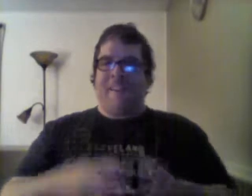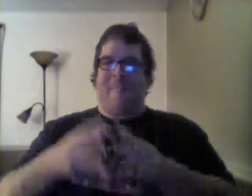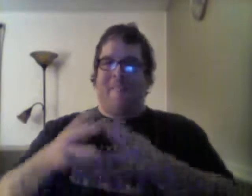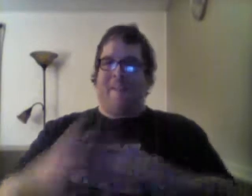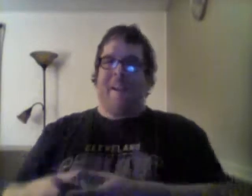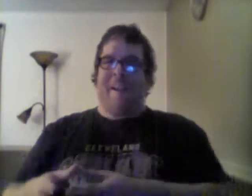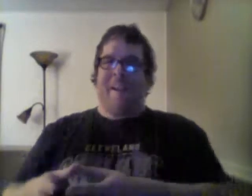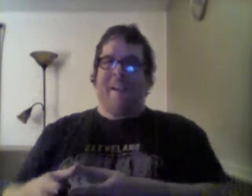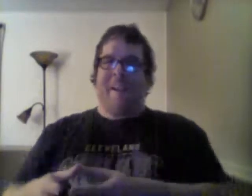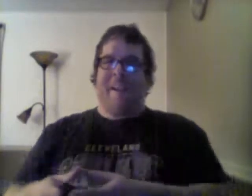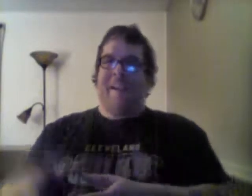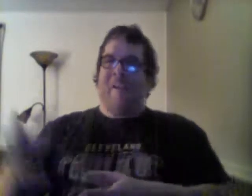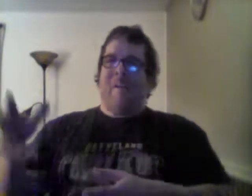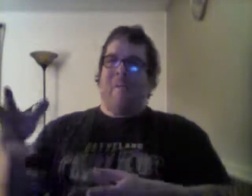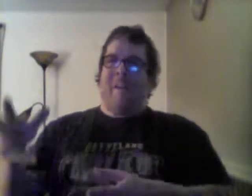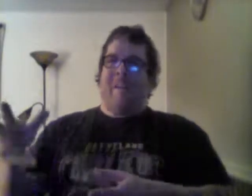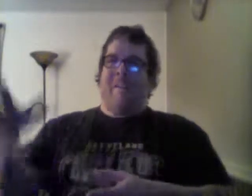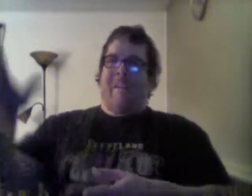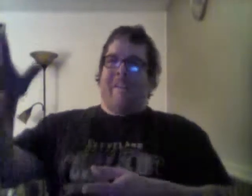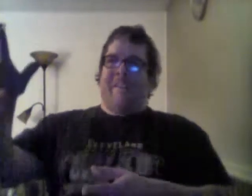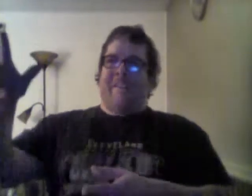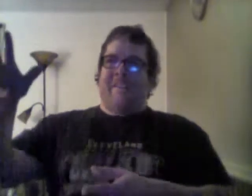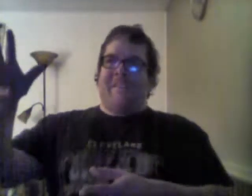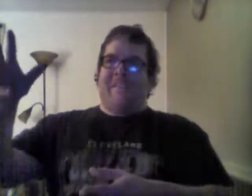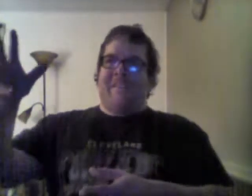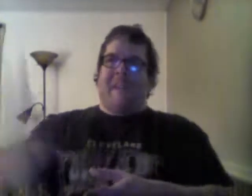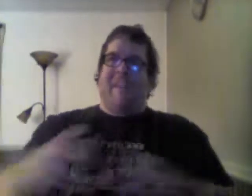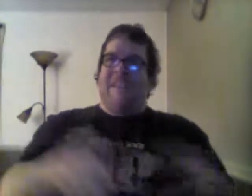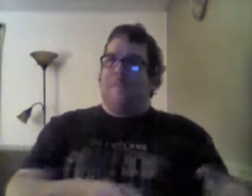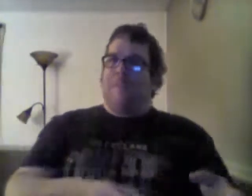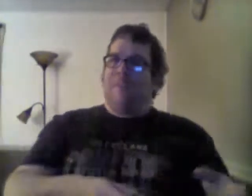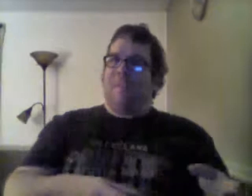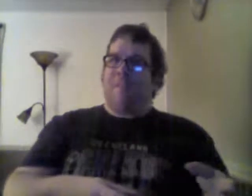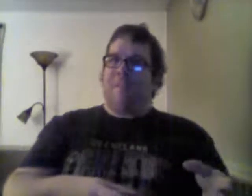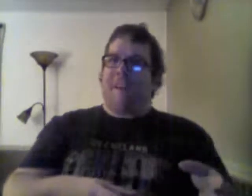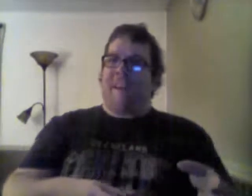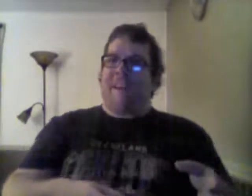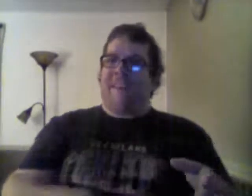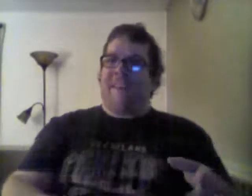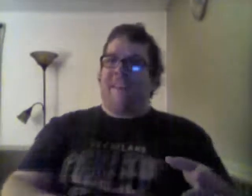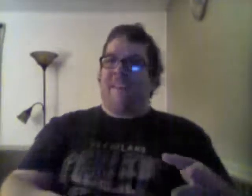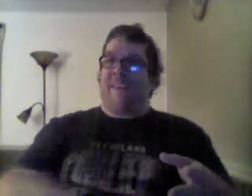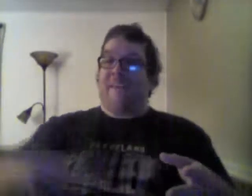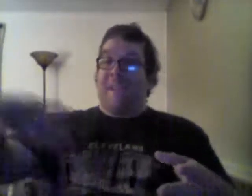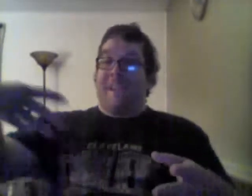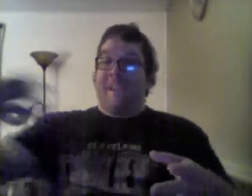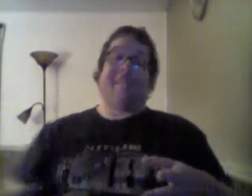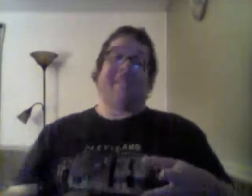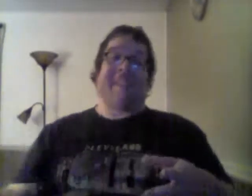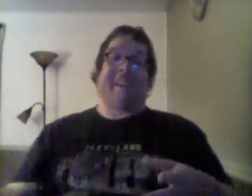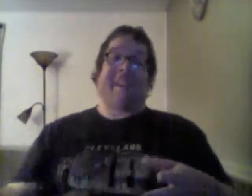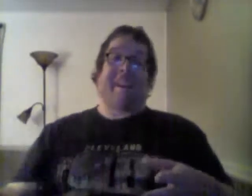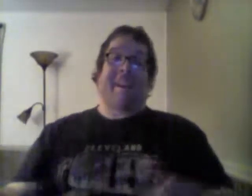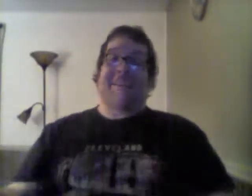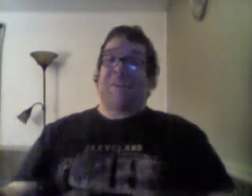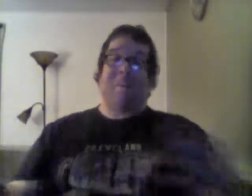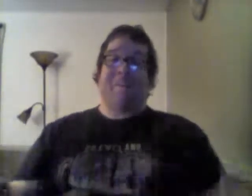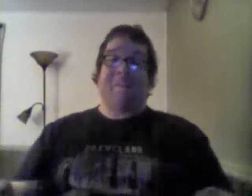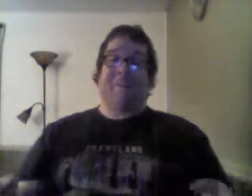not really 99. Well, that is supposed to be early 90s, and when it cuts to 99, it's a whole different